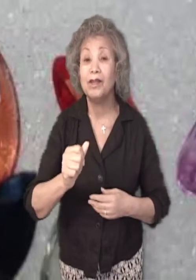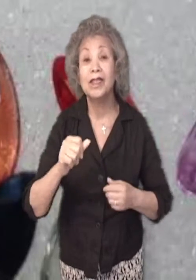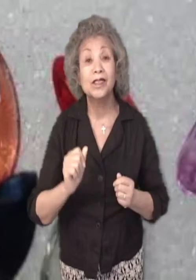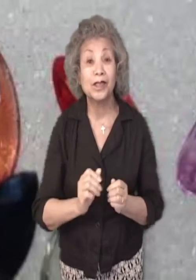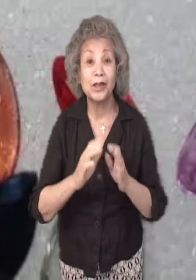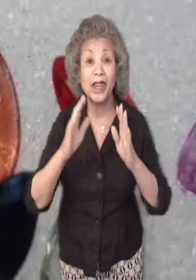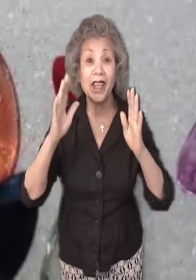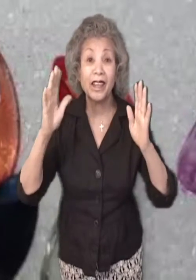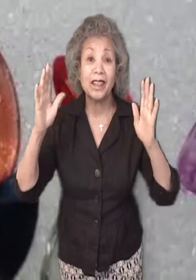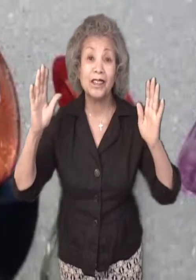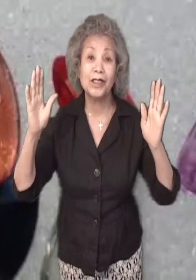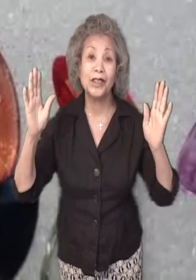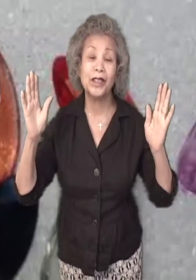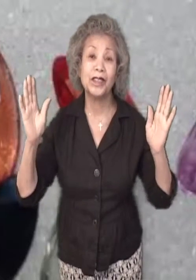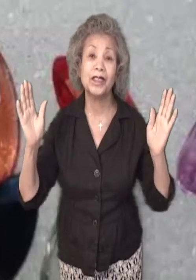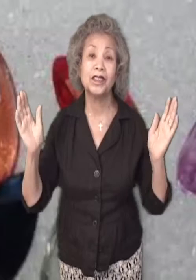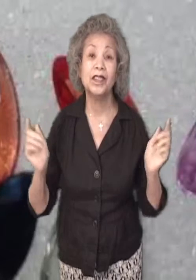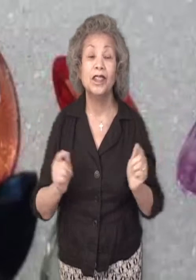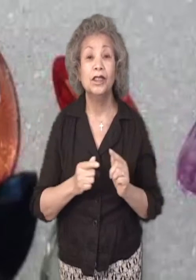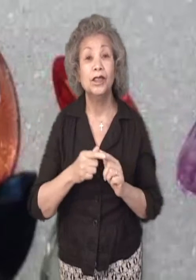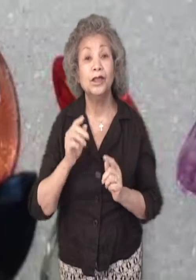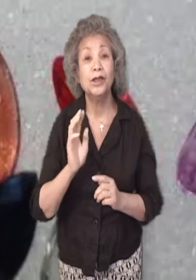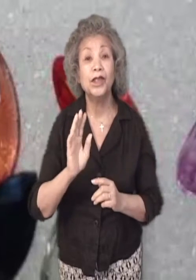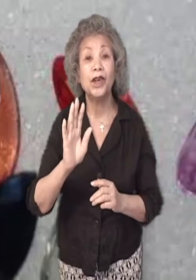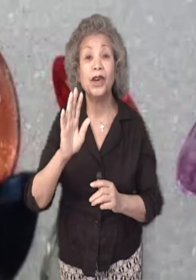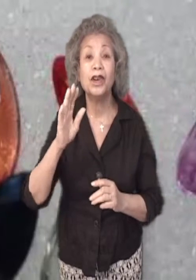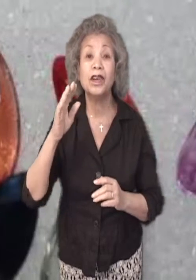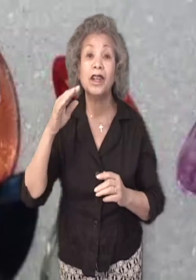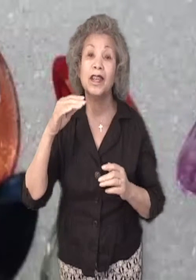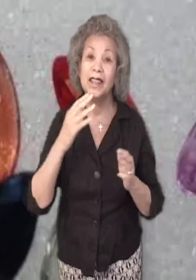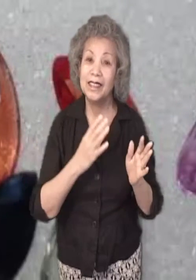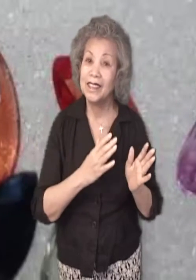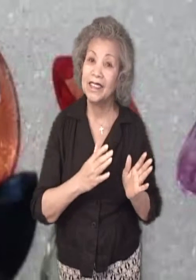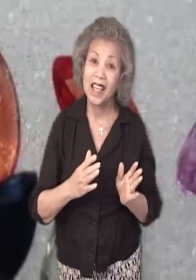surrendered to your design.